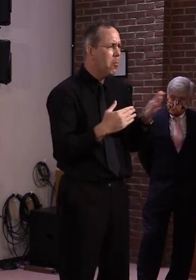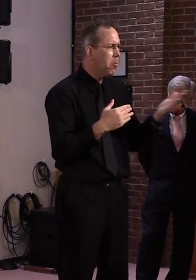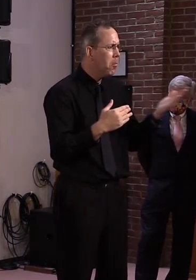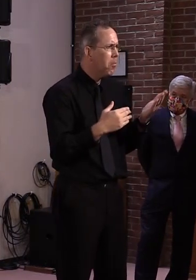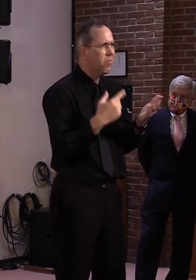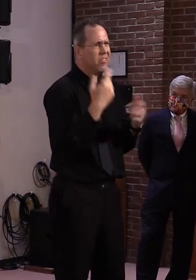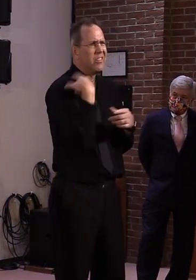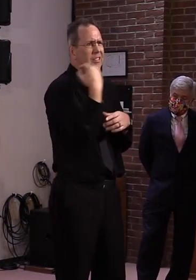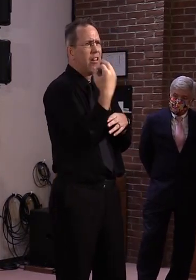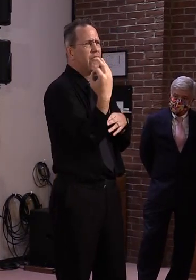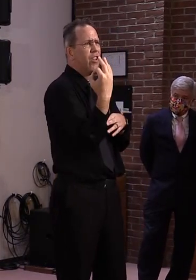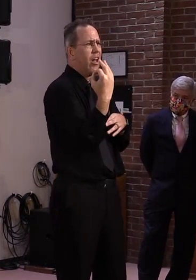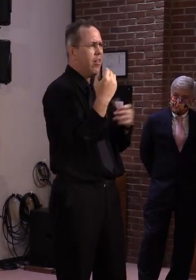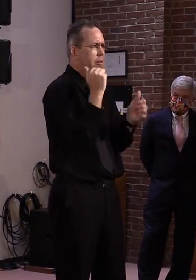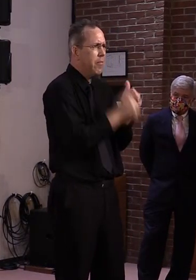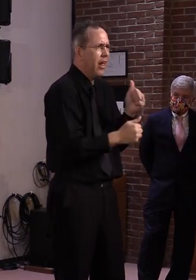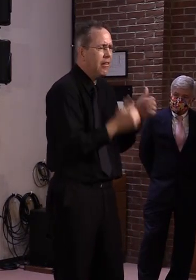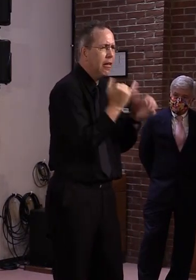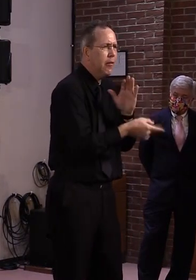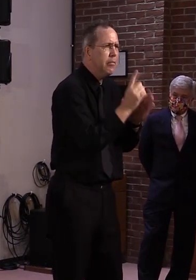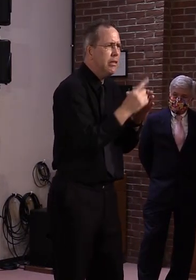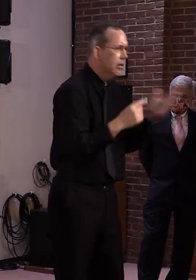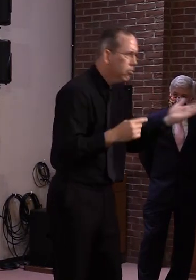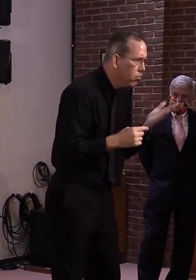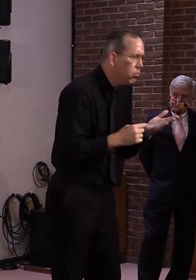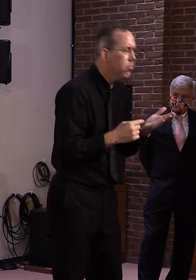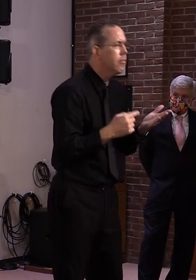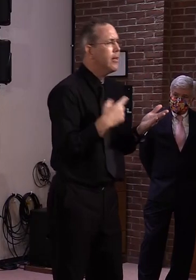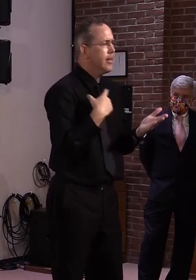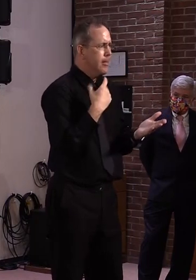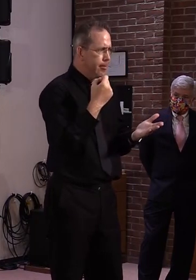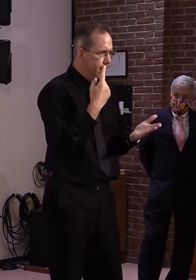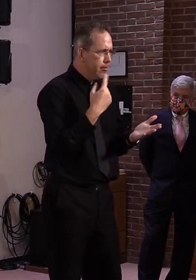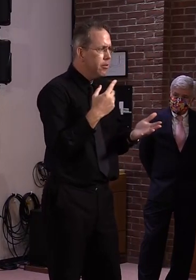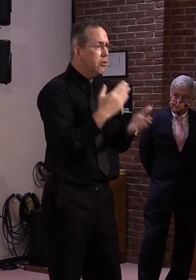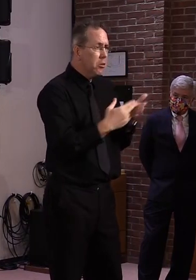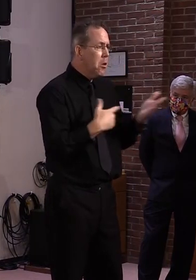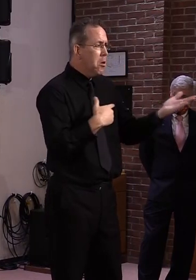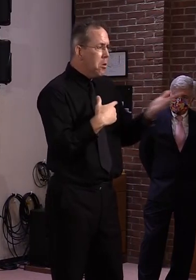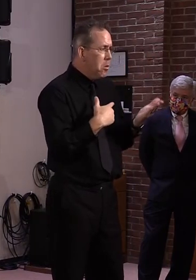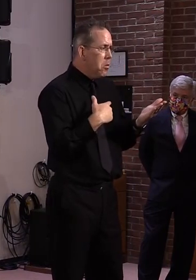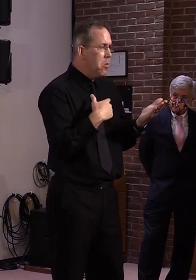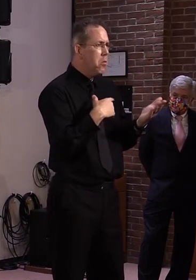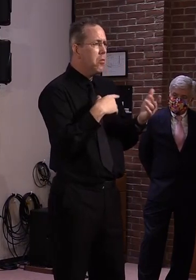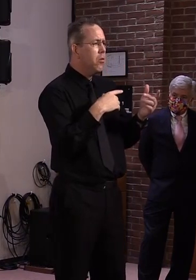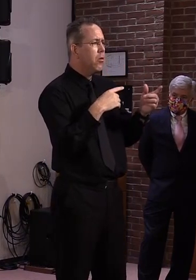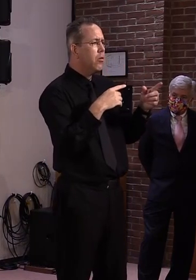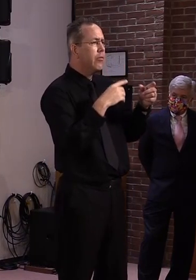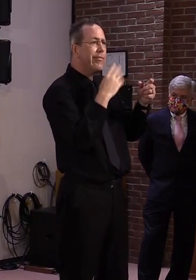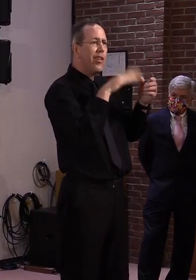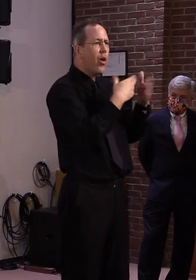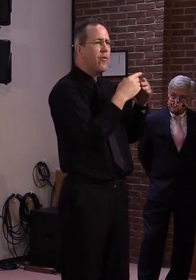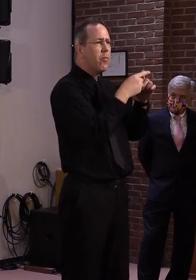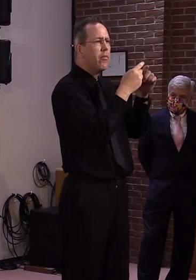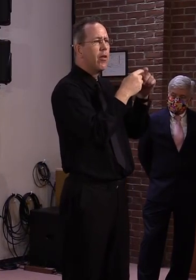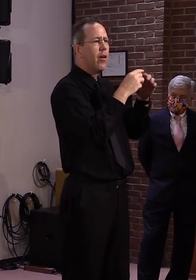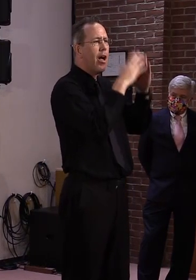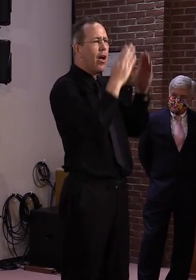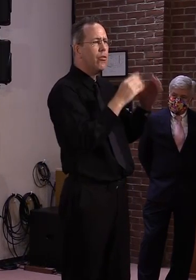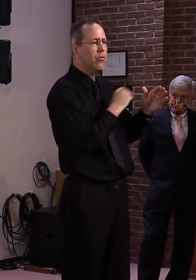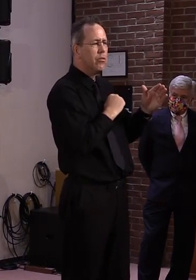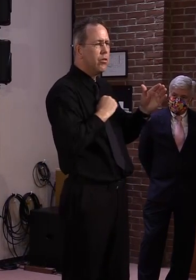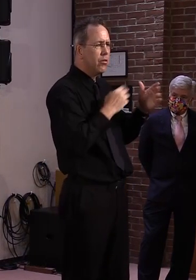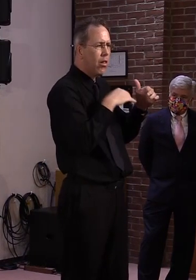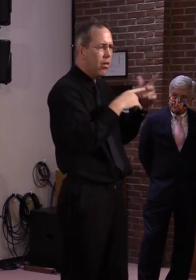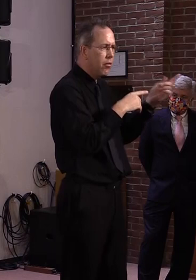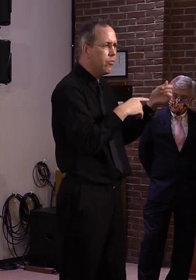Now, they don't all come from the house. As you probably know, John, if they, if they're S bills, Senate bills,